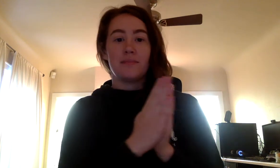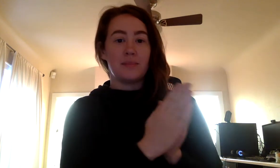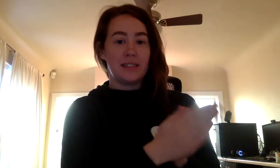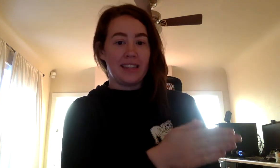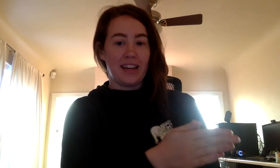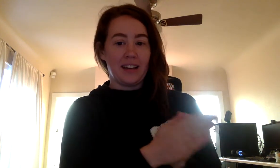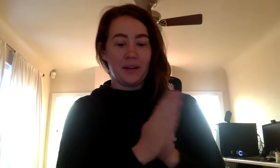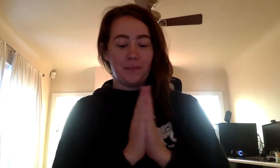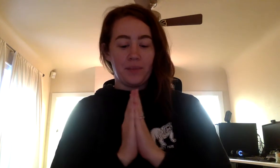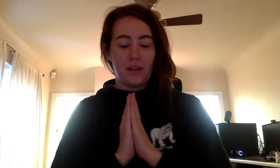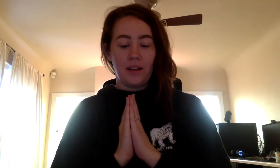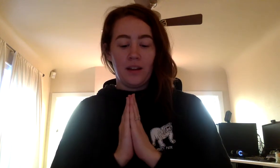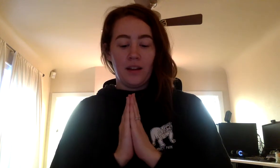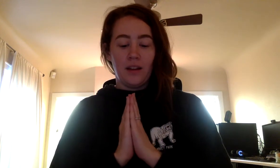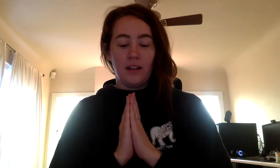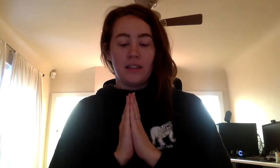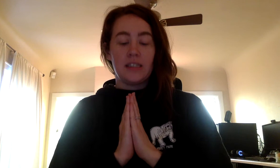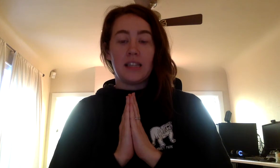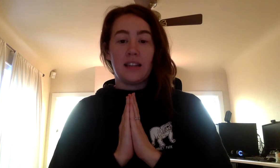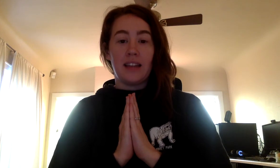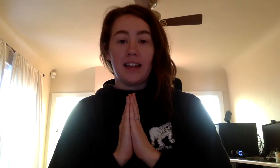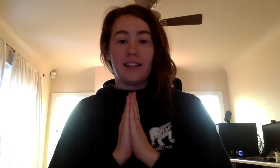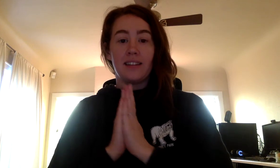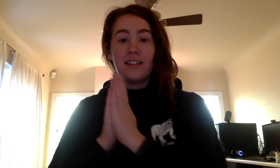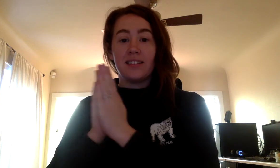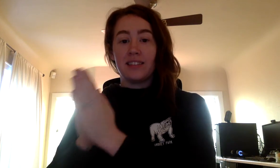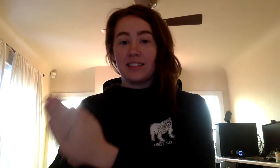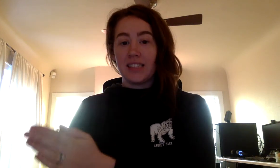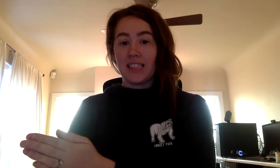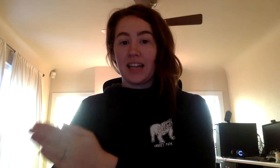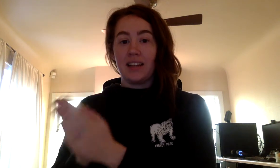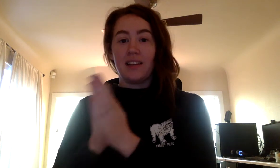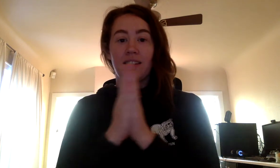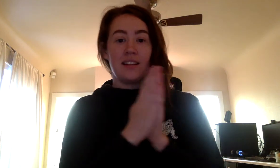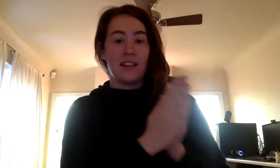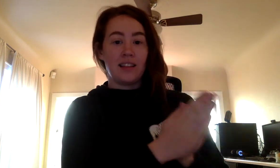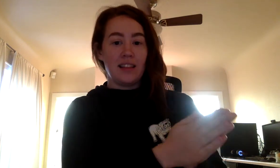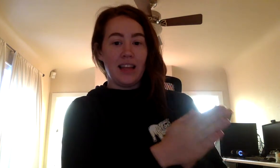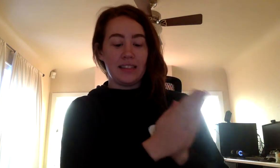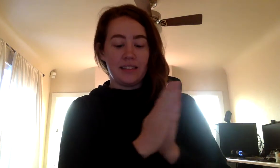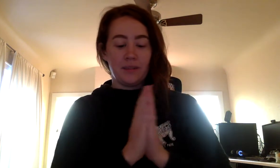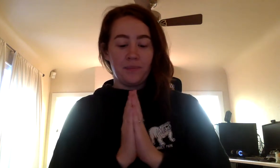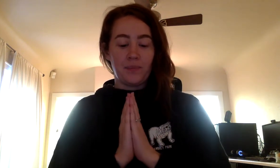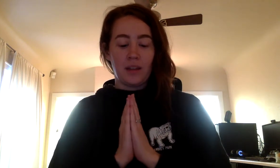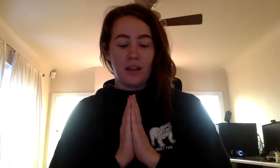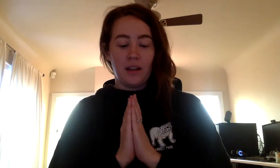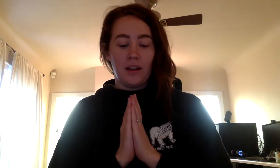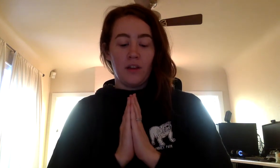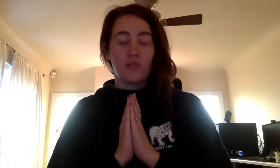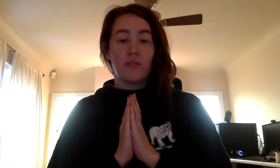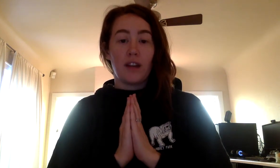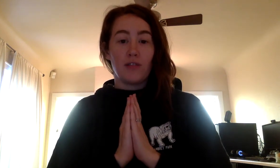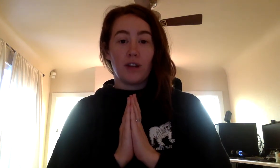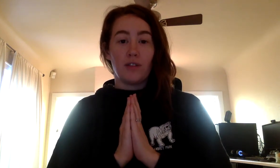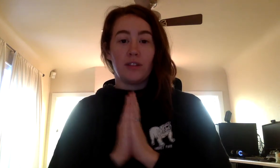stick. Sunlight, sun, light. Railroad,